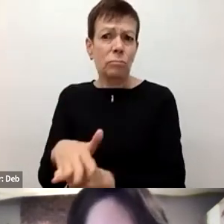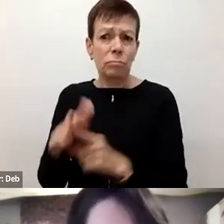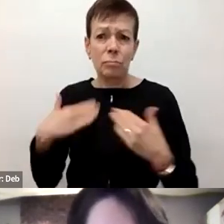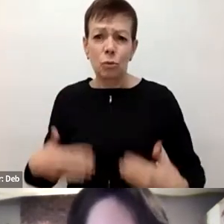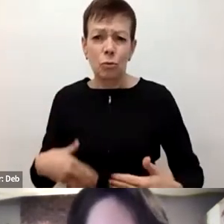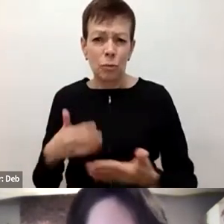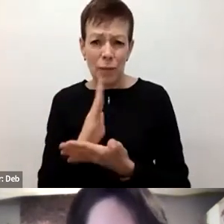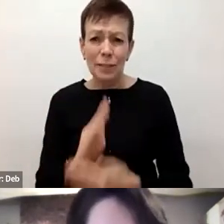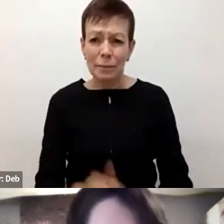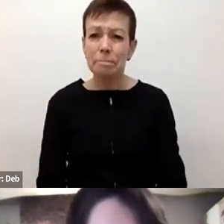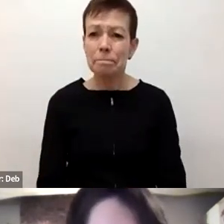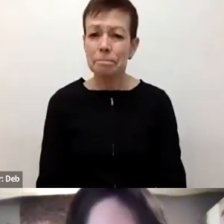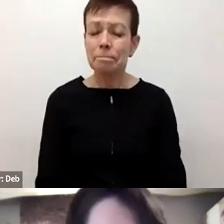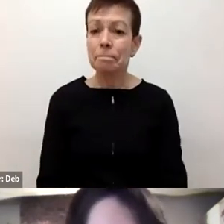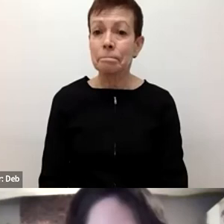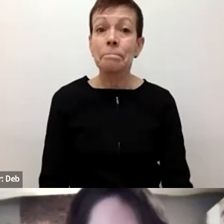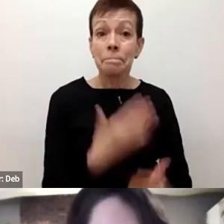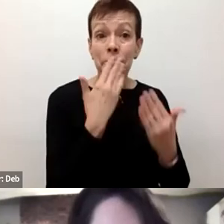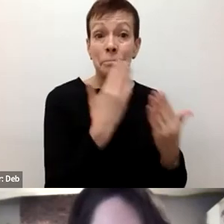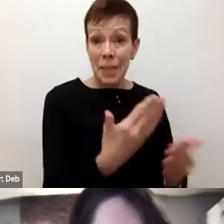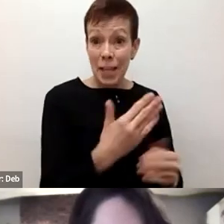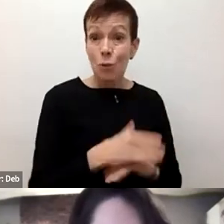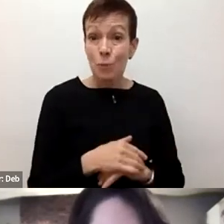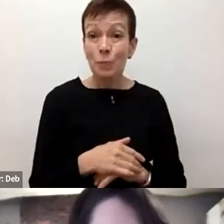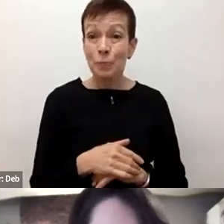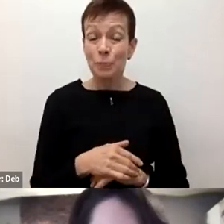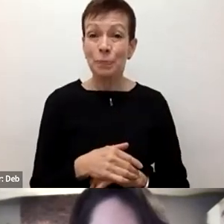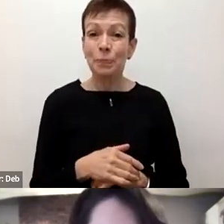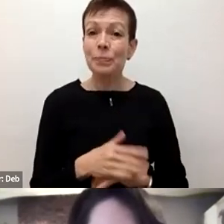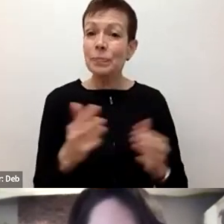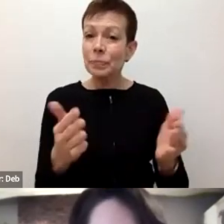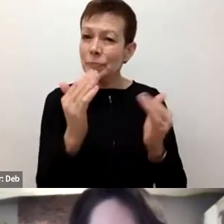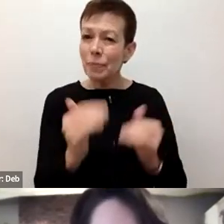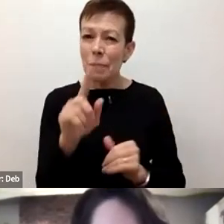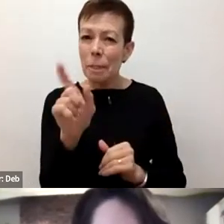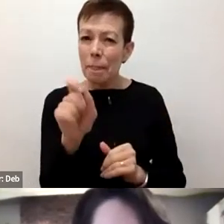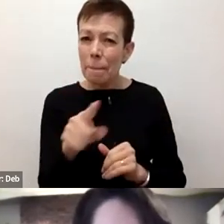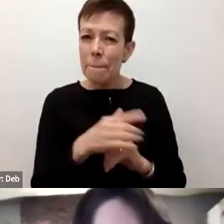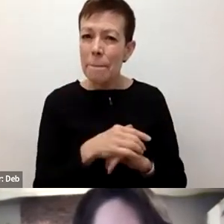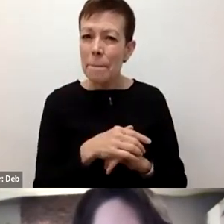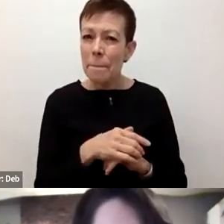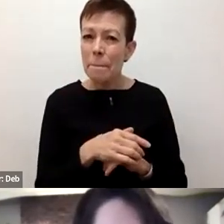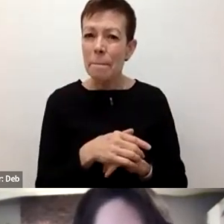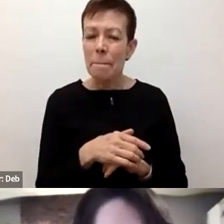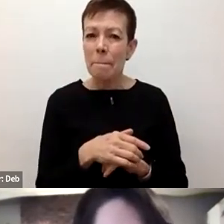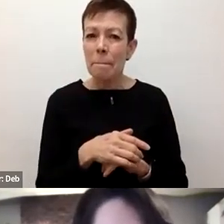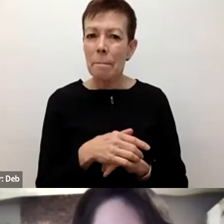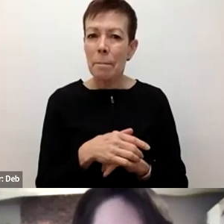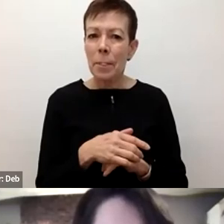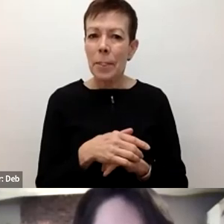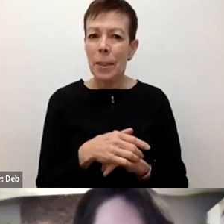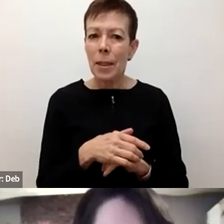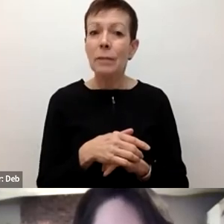Thank you very much, Hannah. The next question is, it asks, in addition to